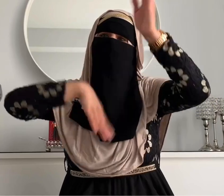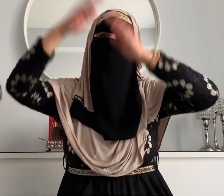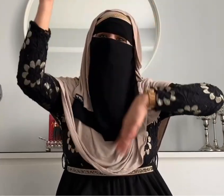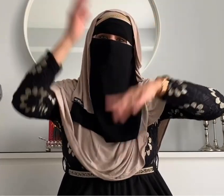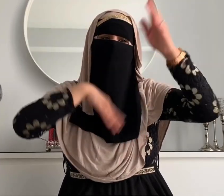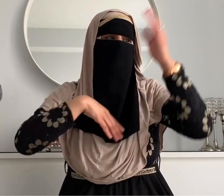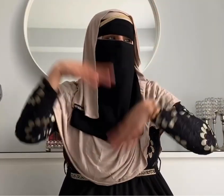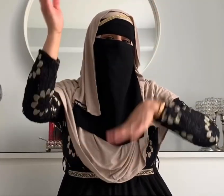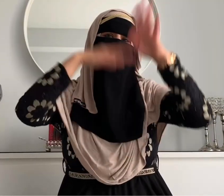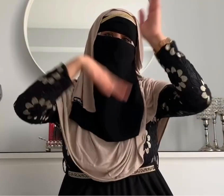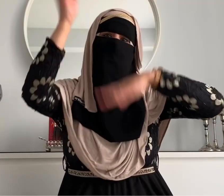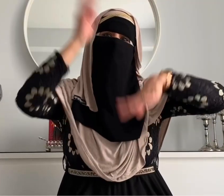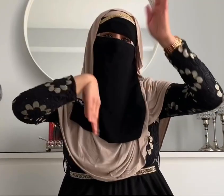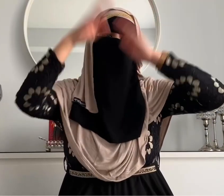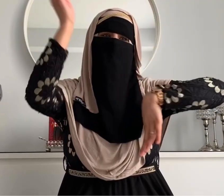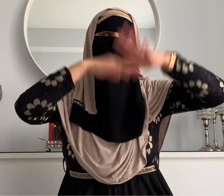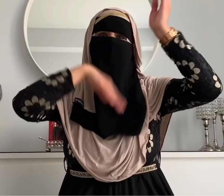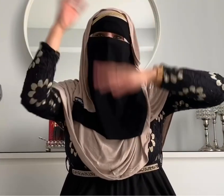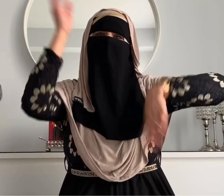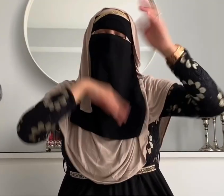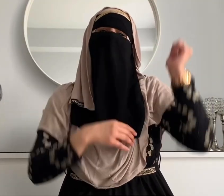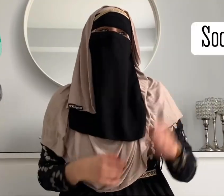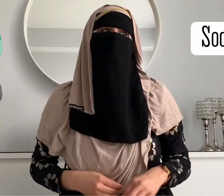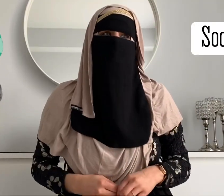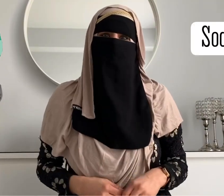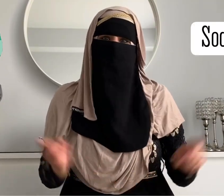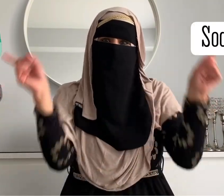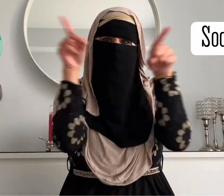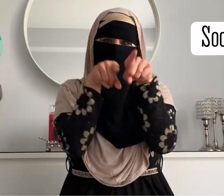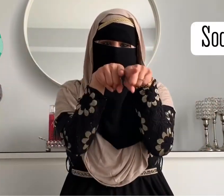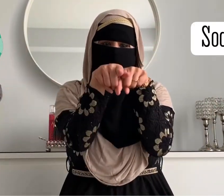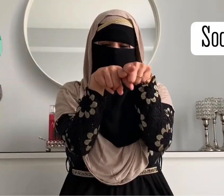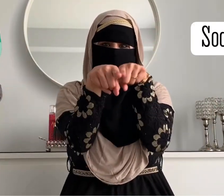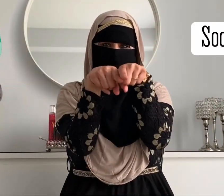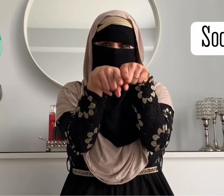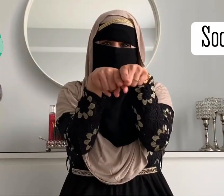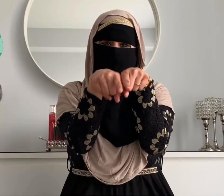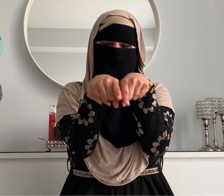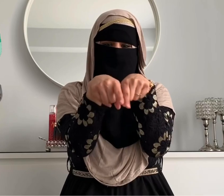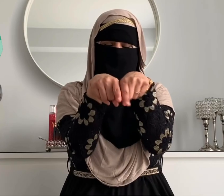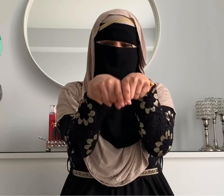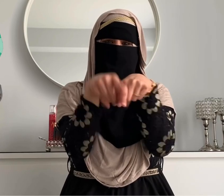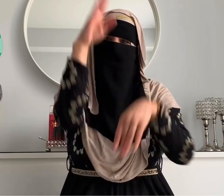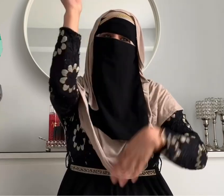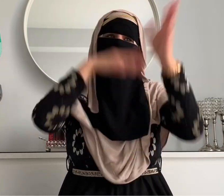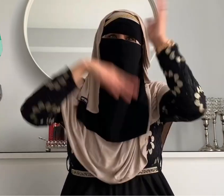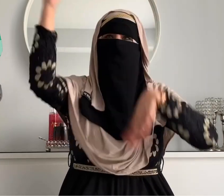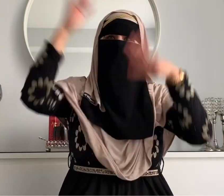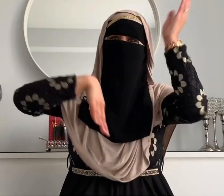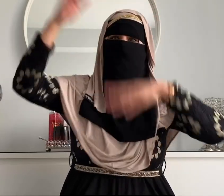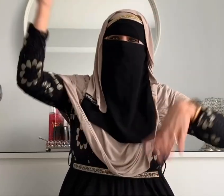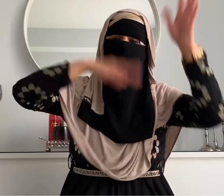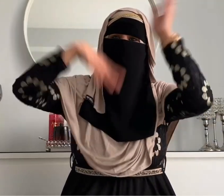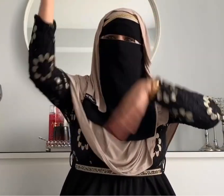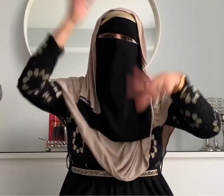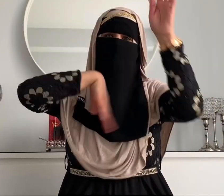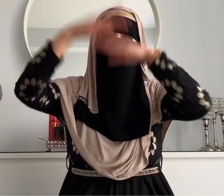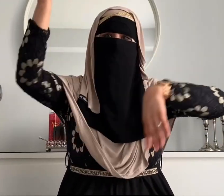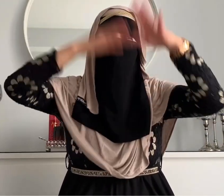her sign for socks even though the real sign for socks is this but samara just does this for banana and socks